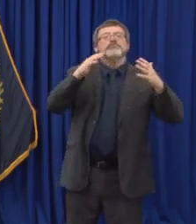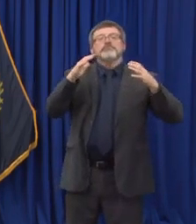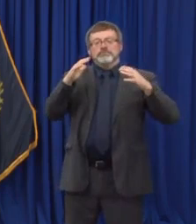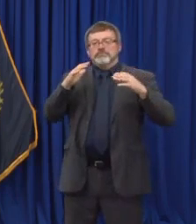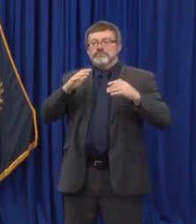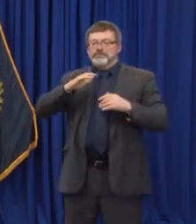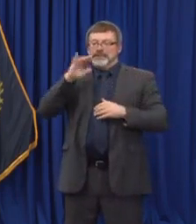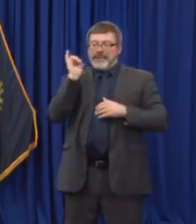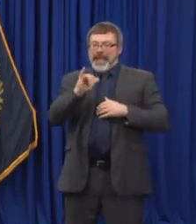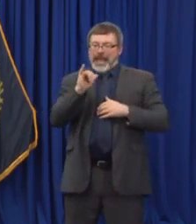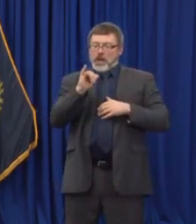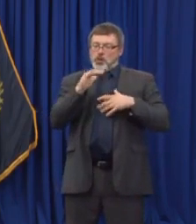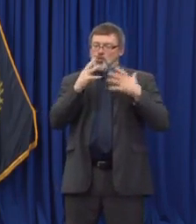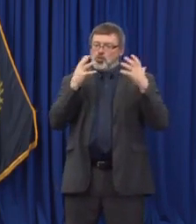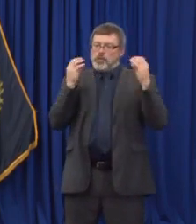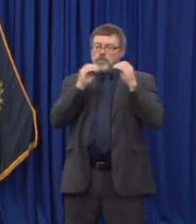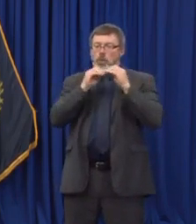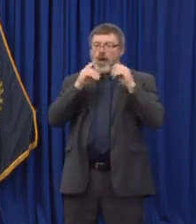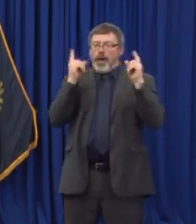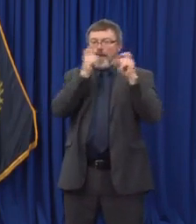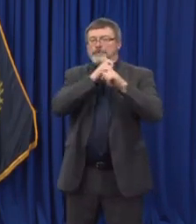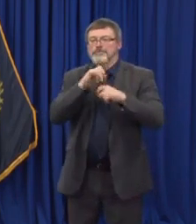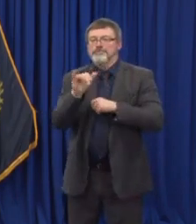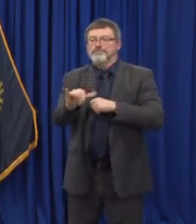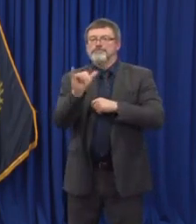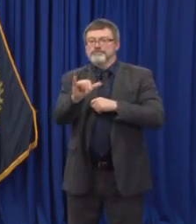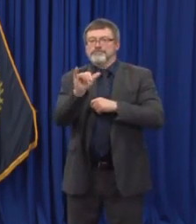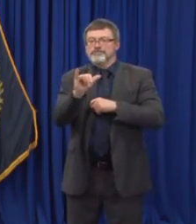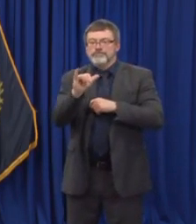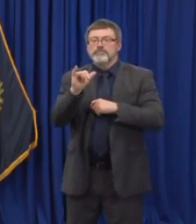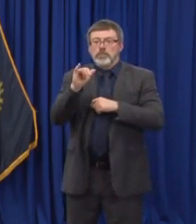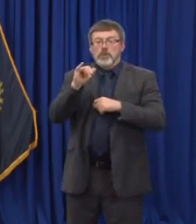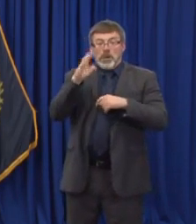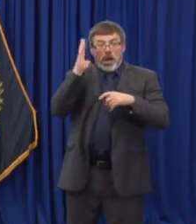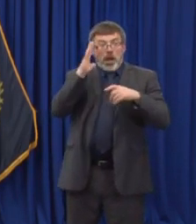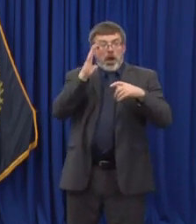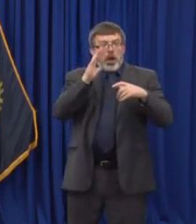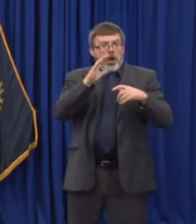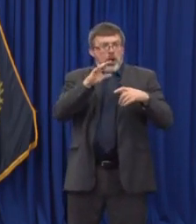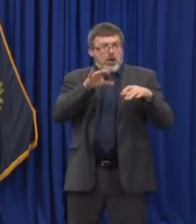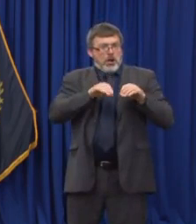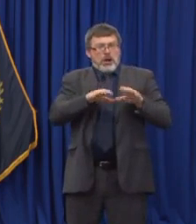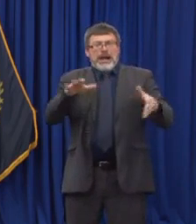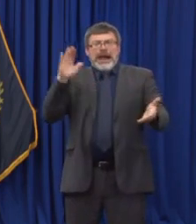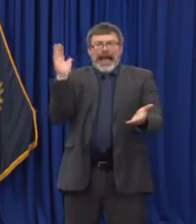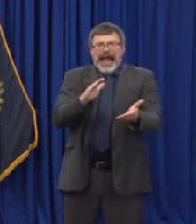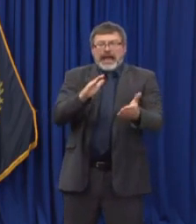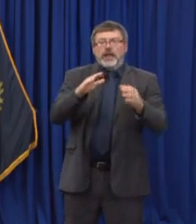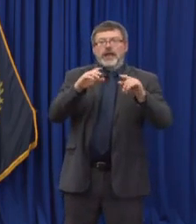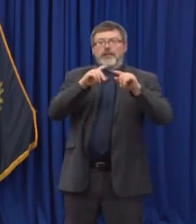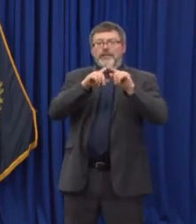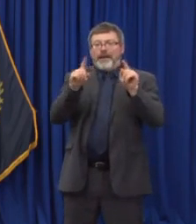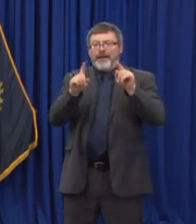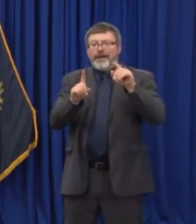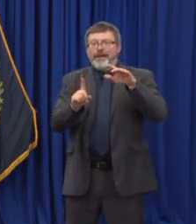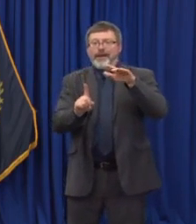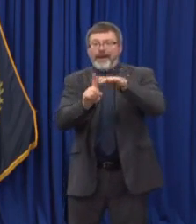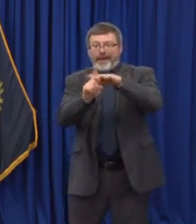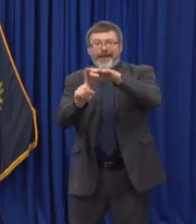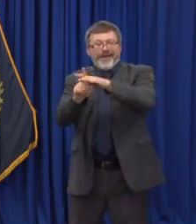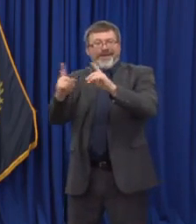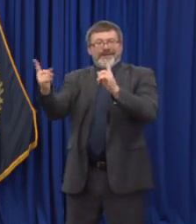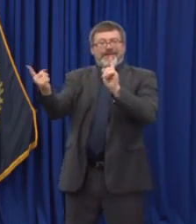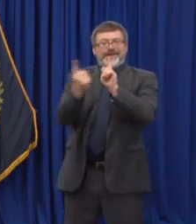counts remain low the average number of close contacts to each case has increased which is what this chart is showing. So currently about